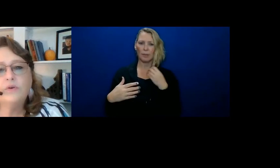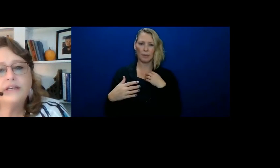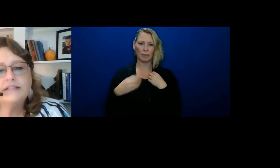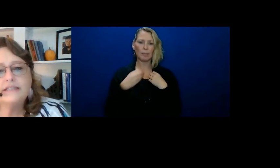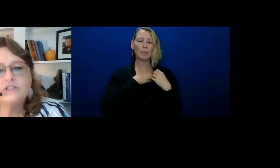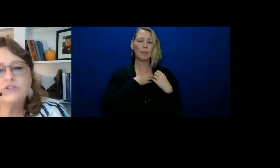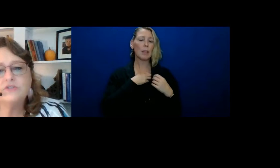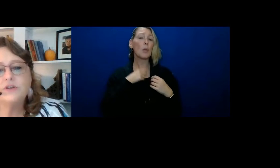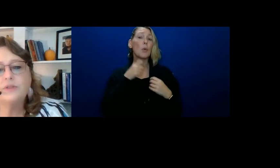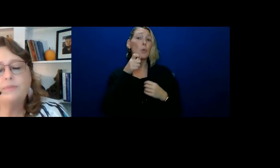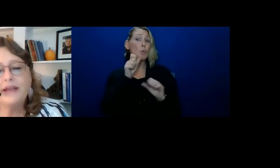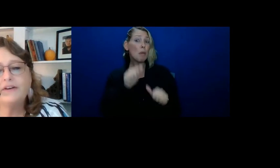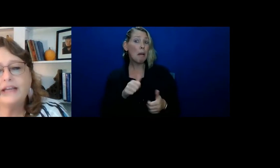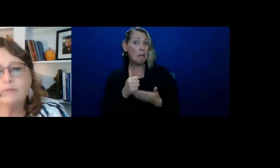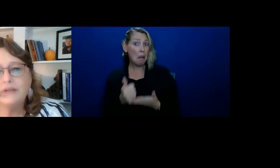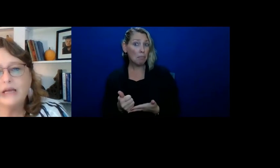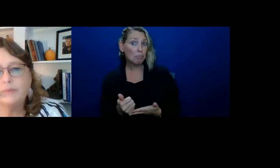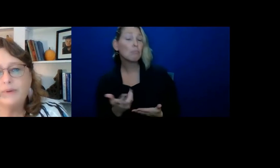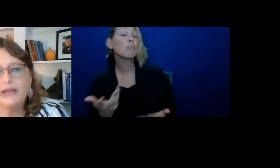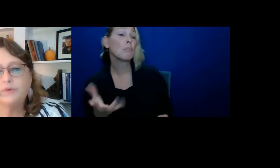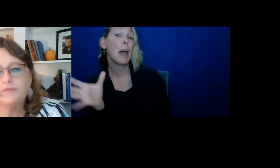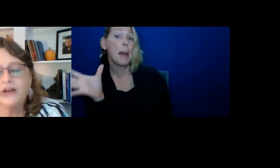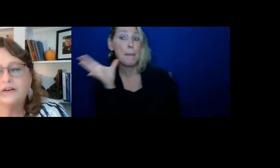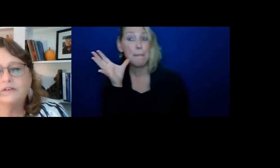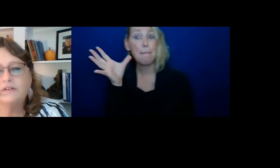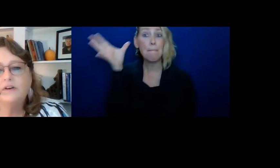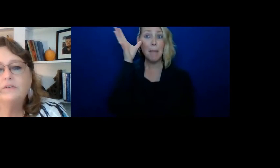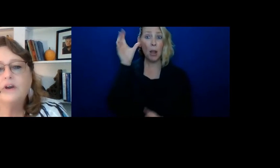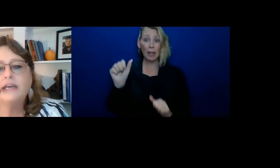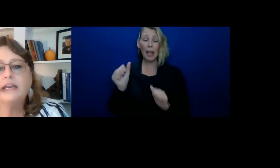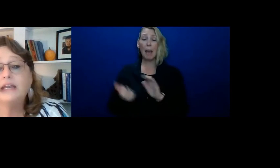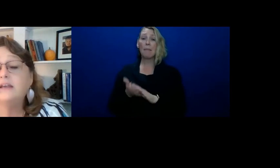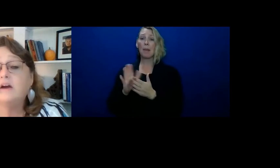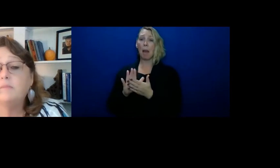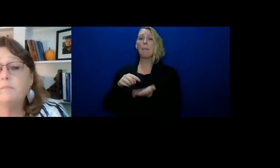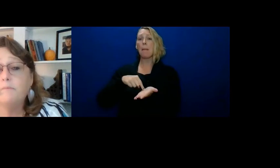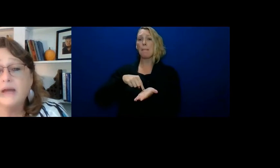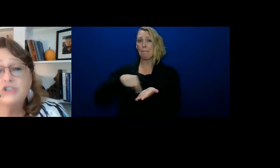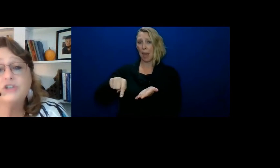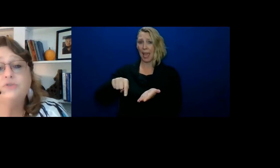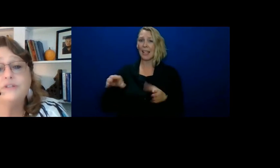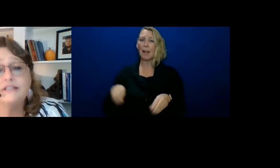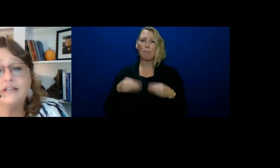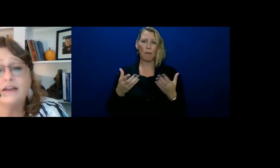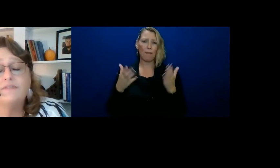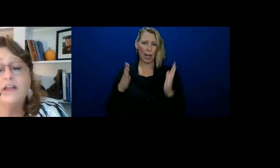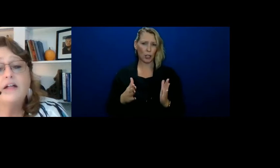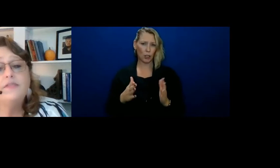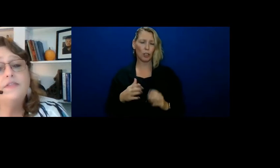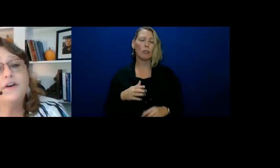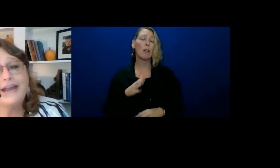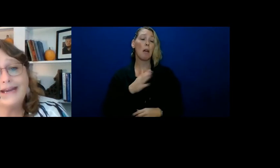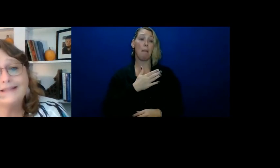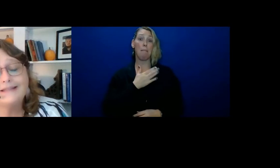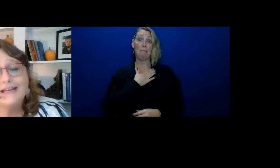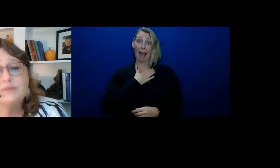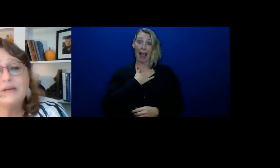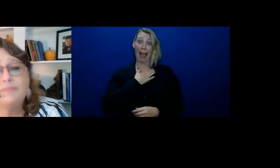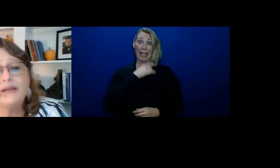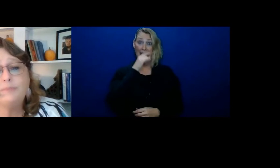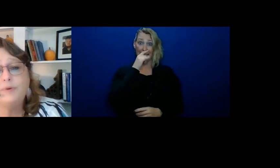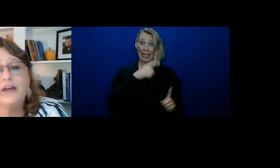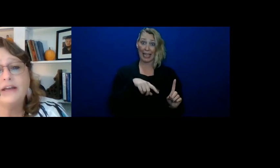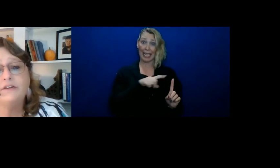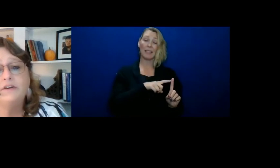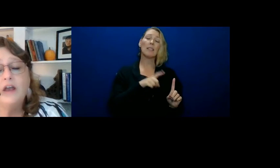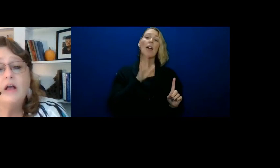Who can assist you? So the parent can become a paid provider, right? In my children's life, their aunt has